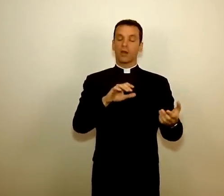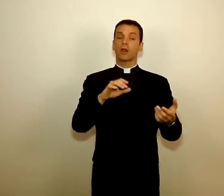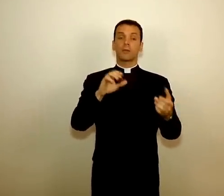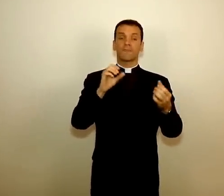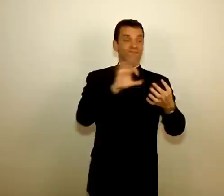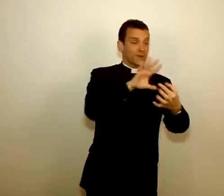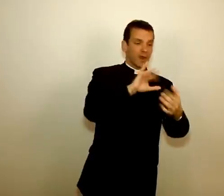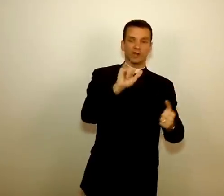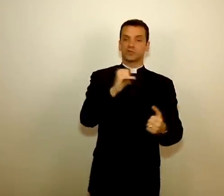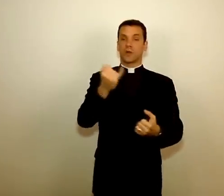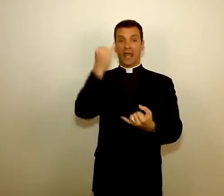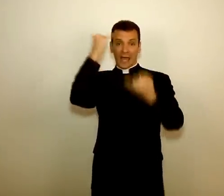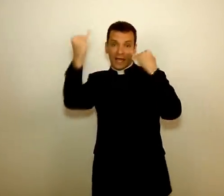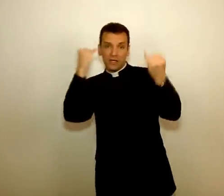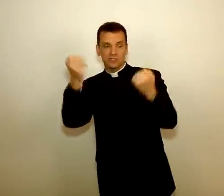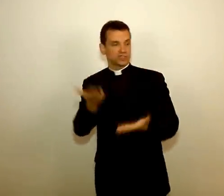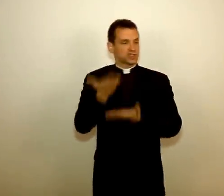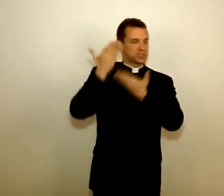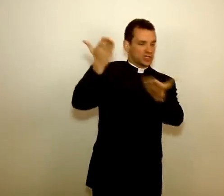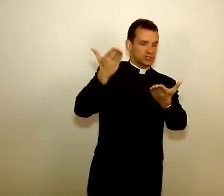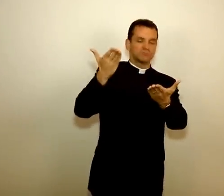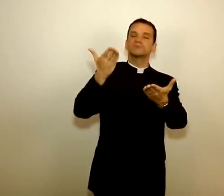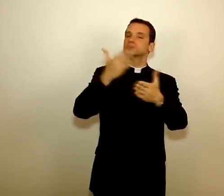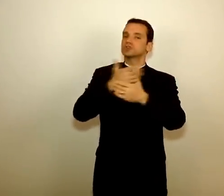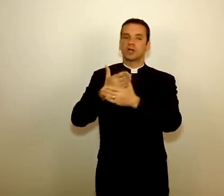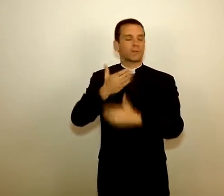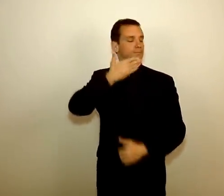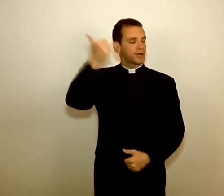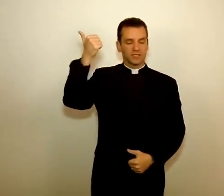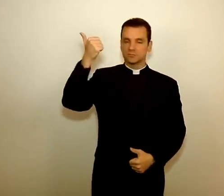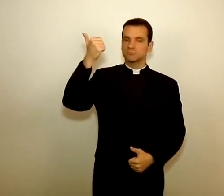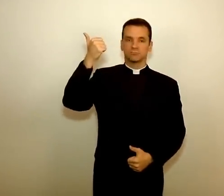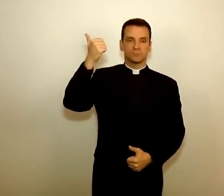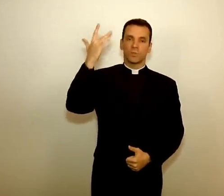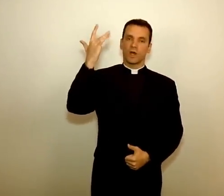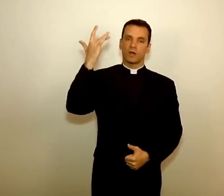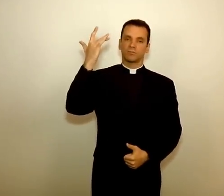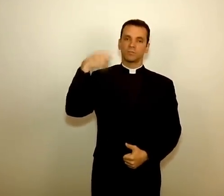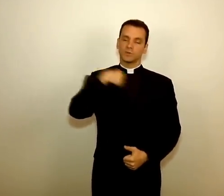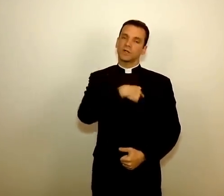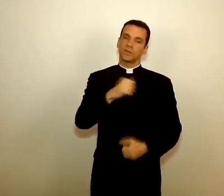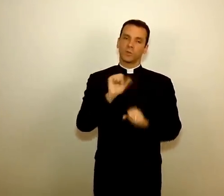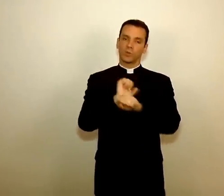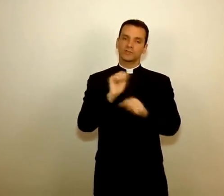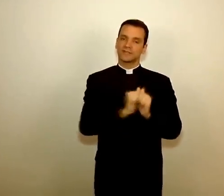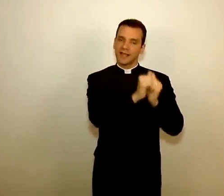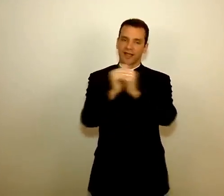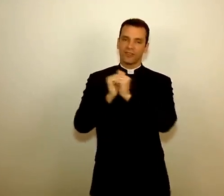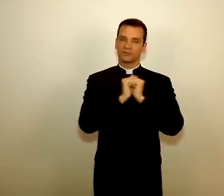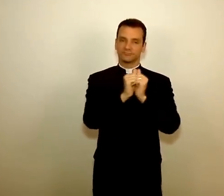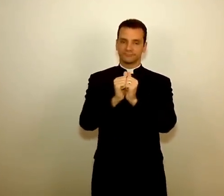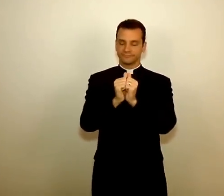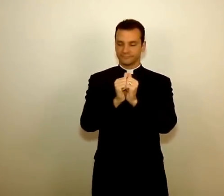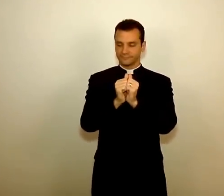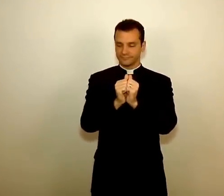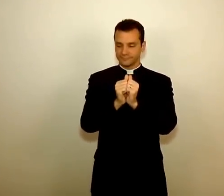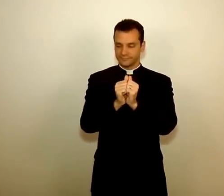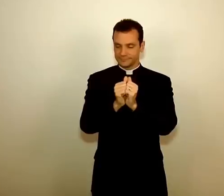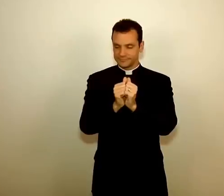hoping to share the benefits of other committees' work. Sharing these kinds